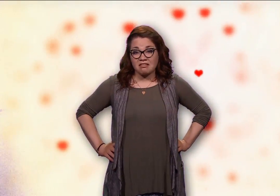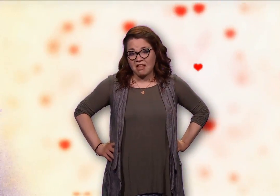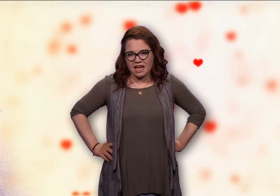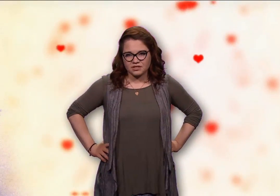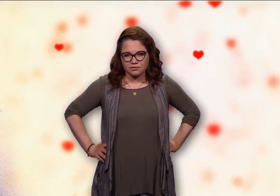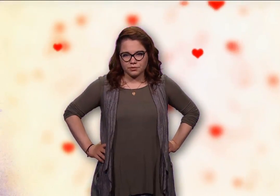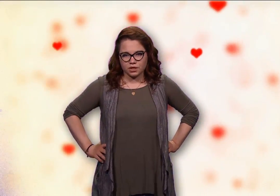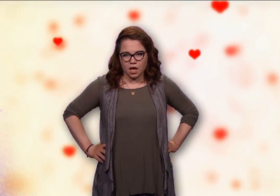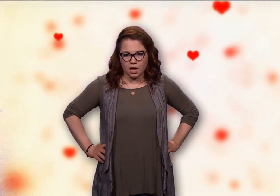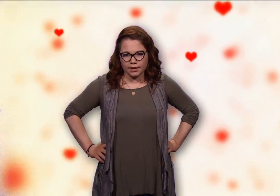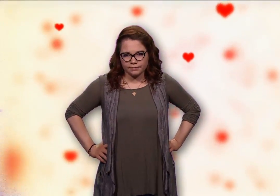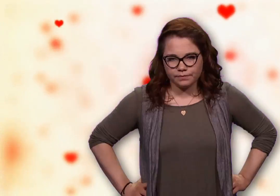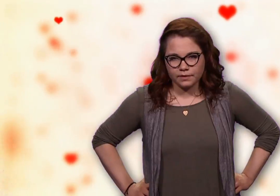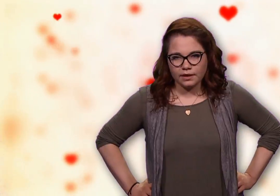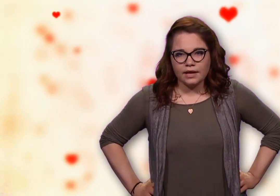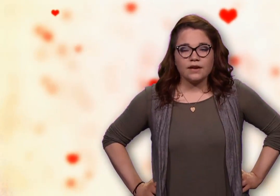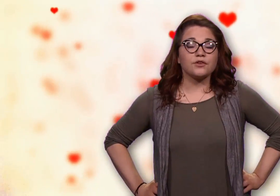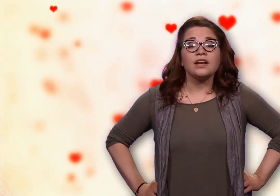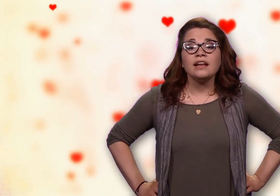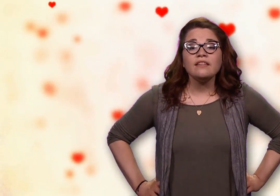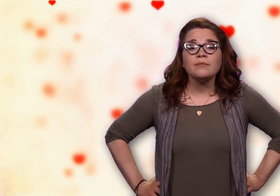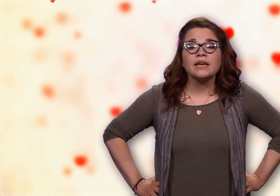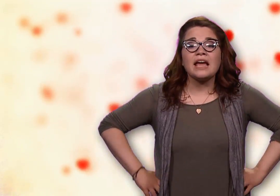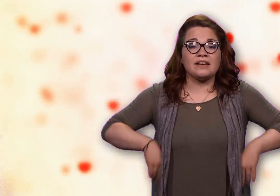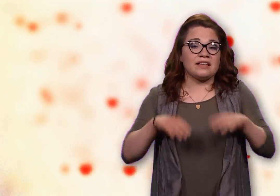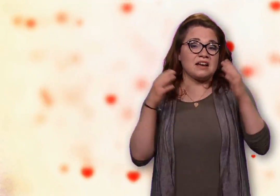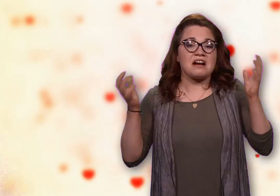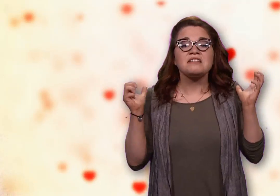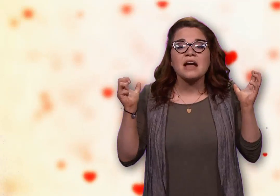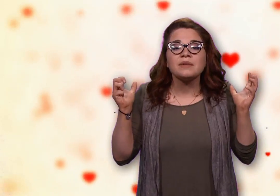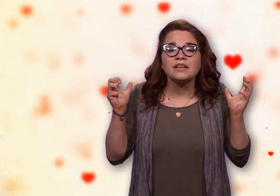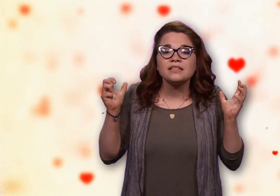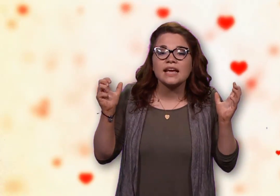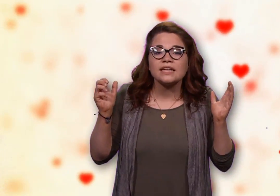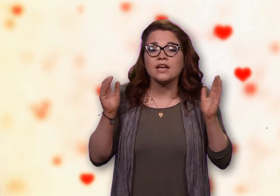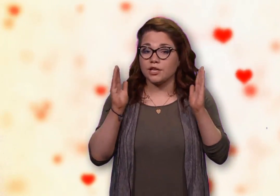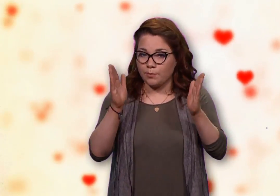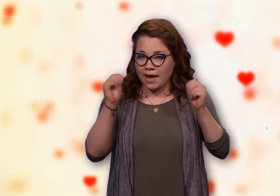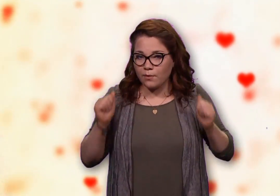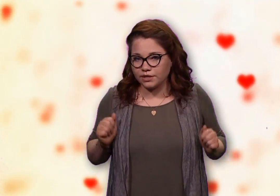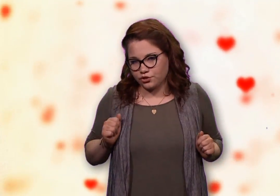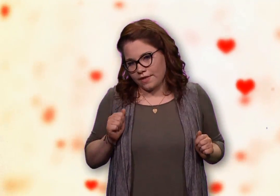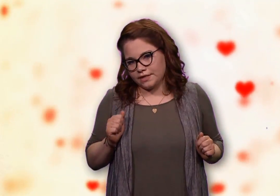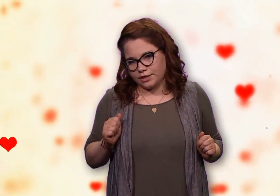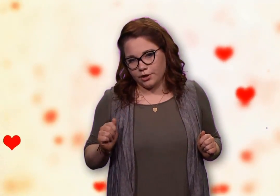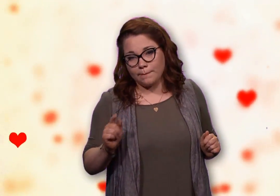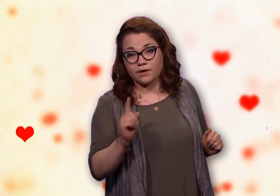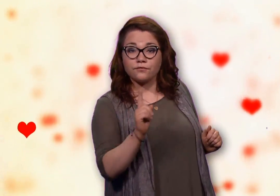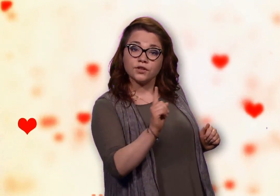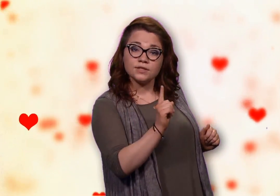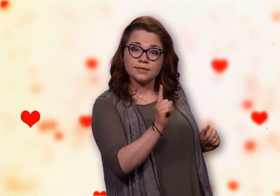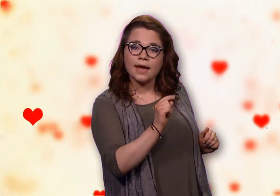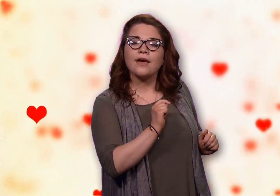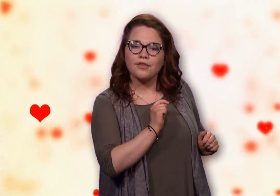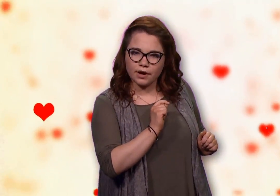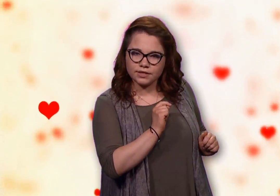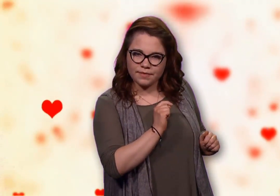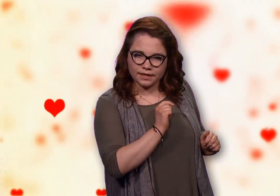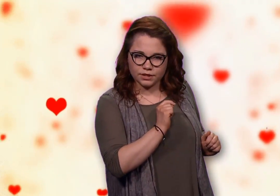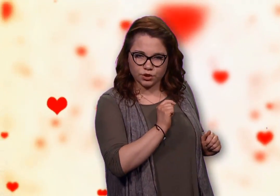last through July. If you're anything like me and you have a hard time getting a date, you may want to try the Tinder. But first, there are some things you